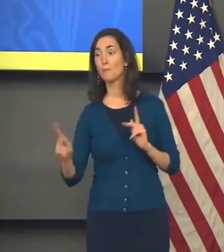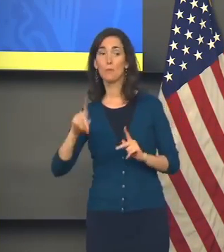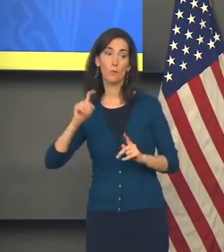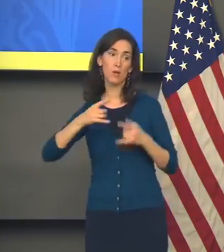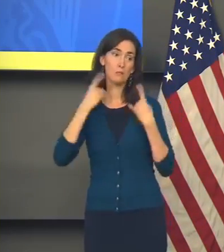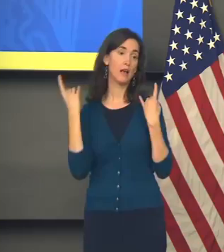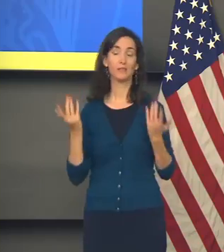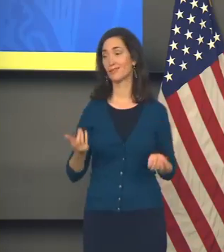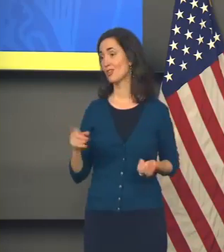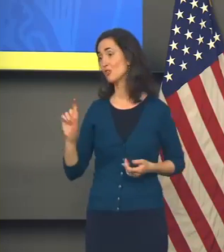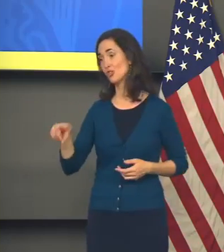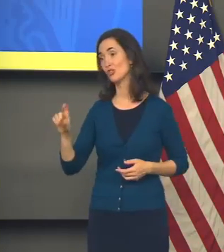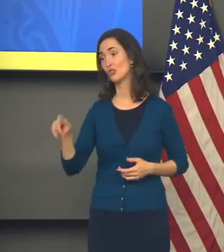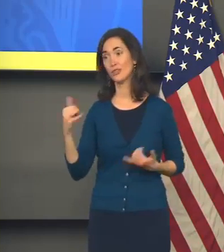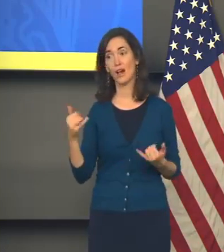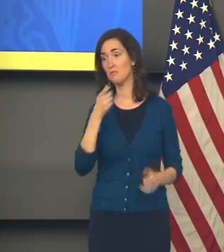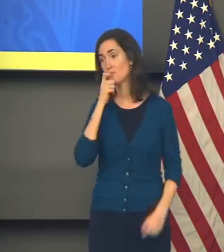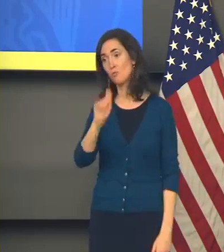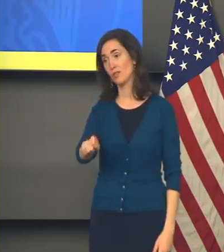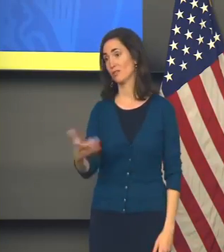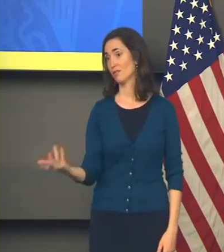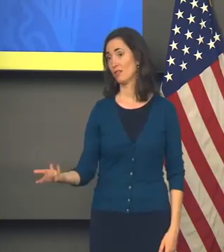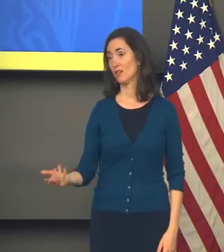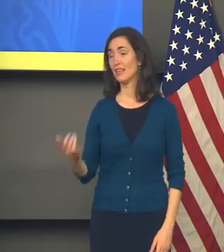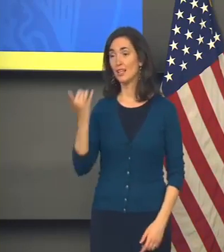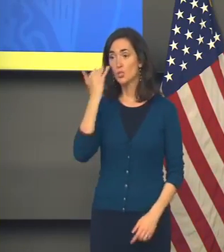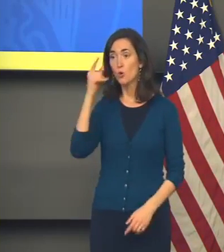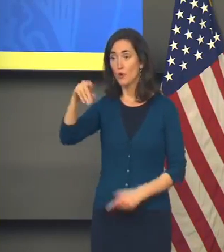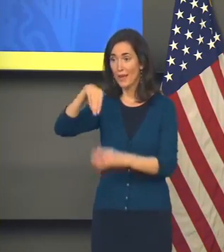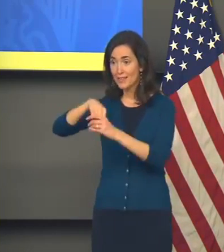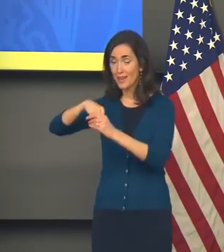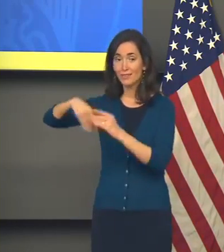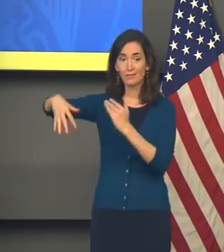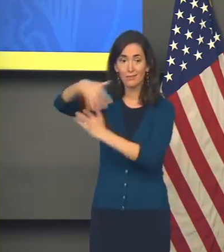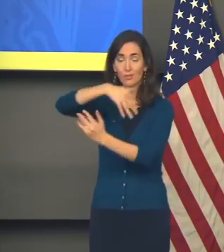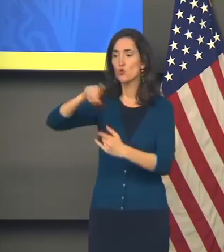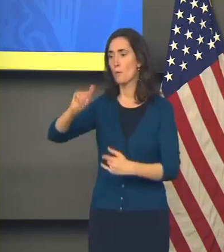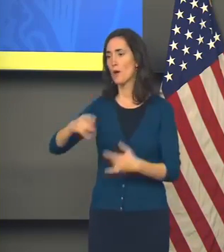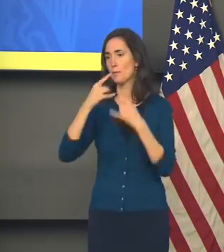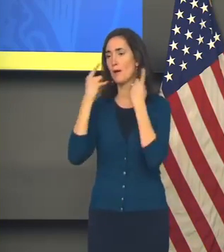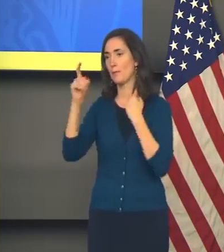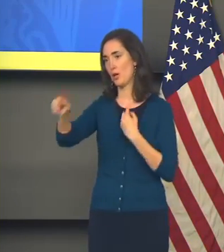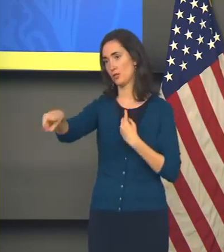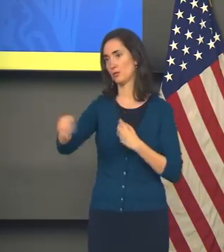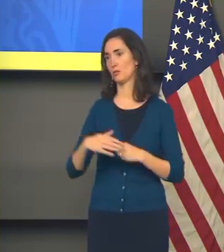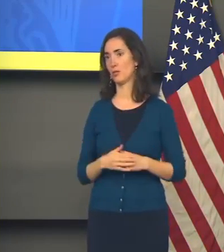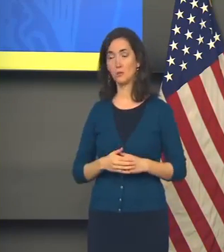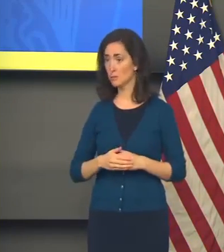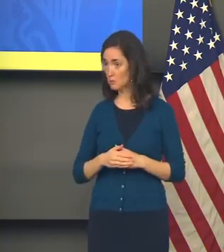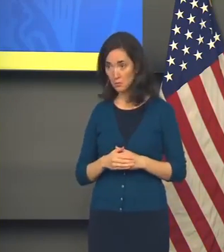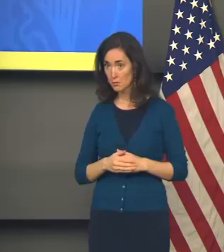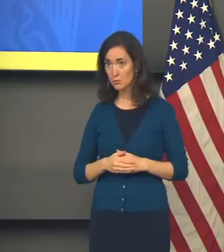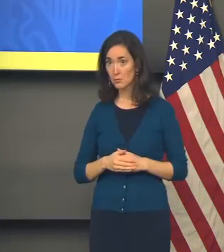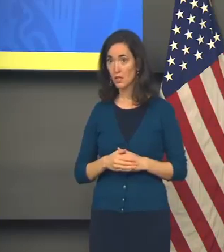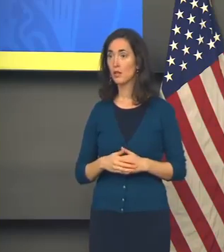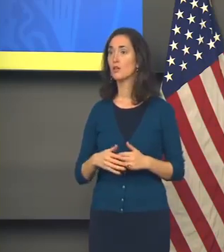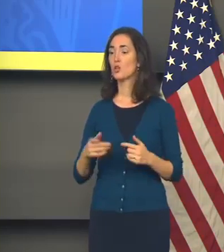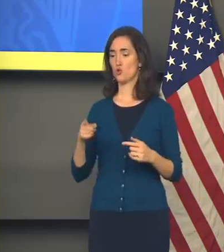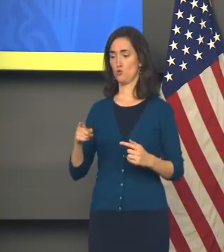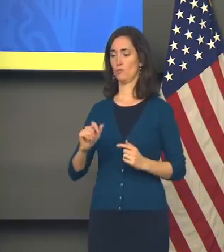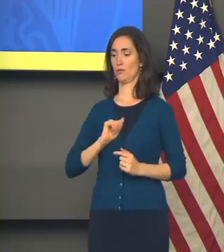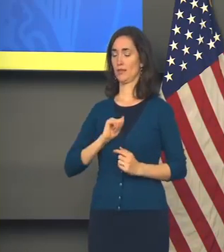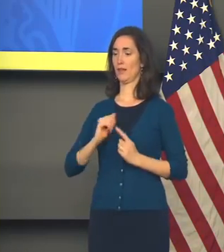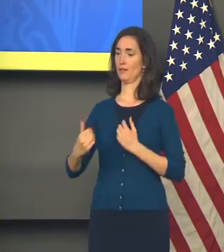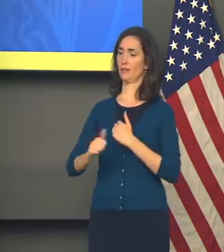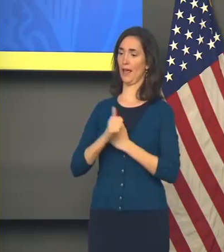masking. That's the bottom line. If you're in an indoor space right now, you need to be masking. If you're not, you're putting yourself and everyone around you at